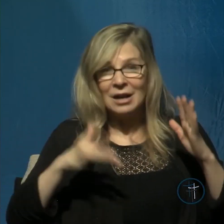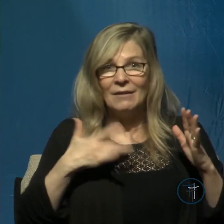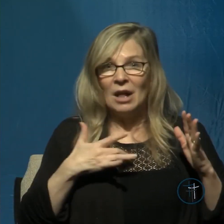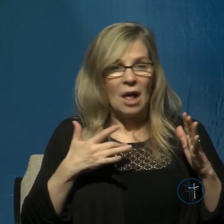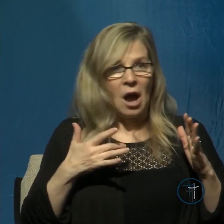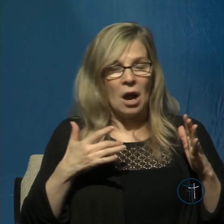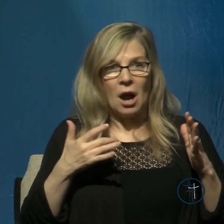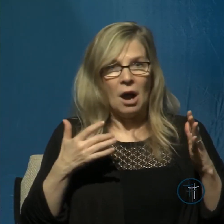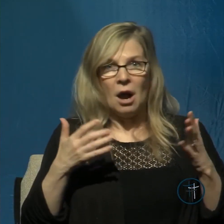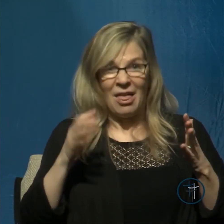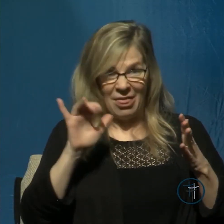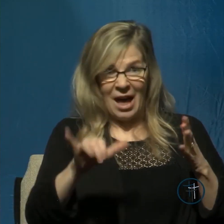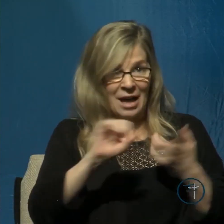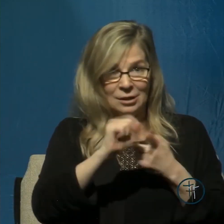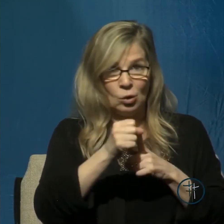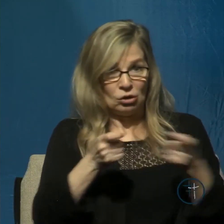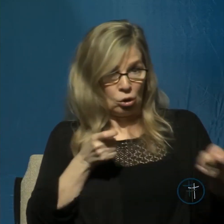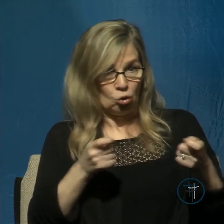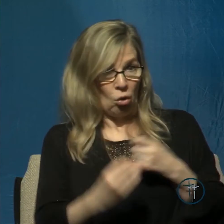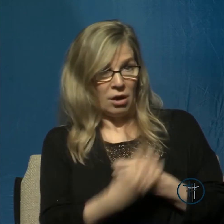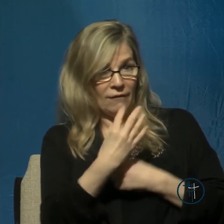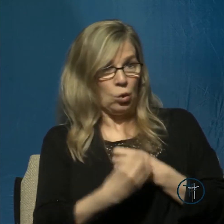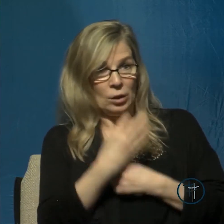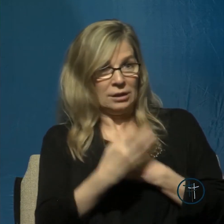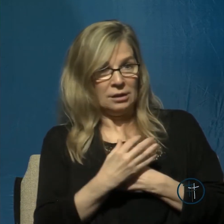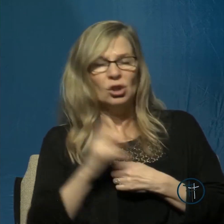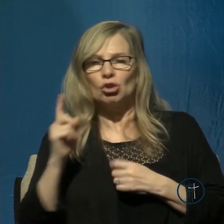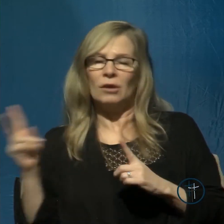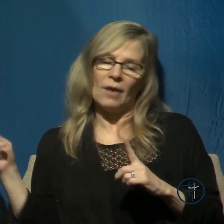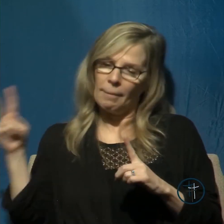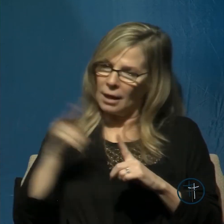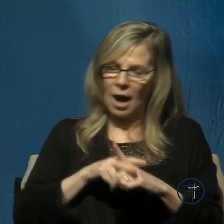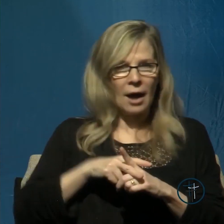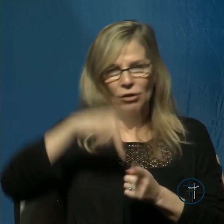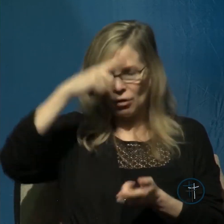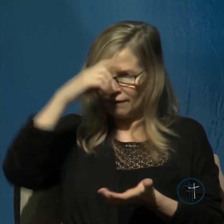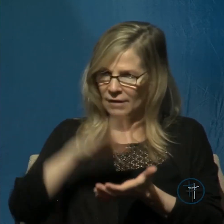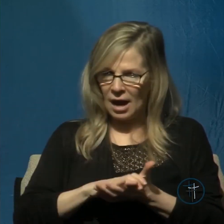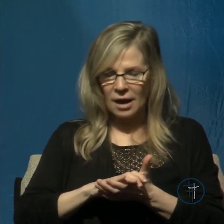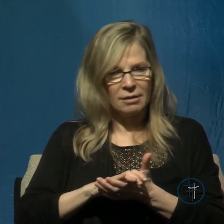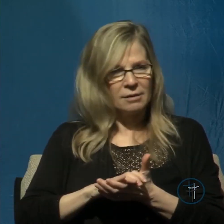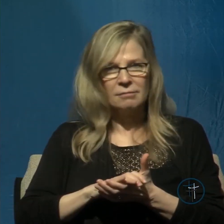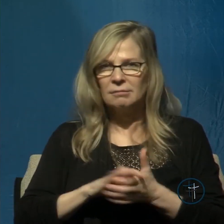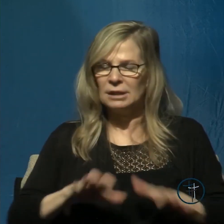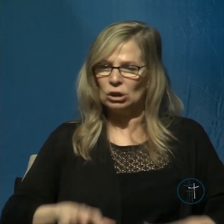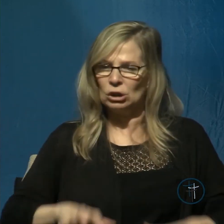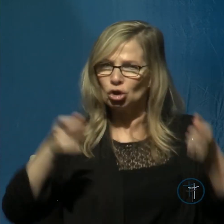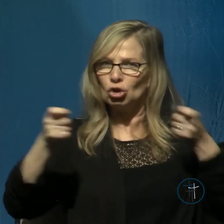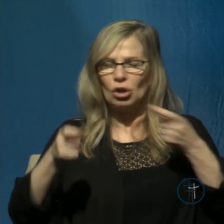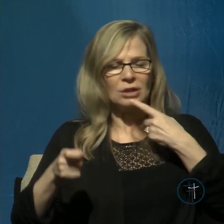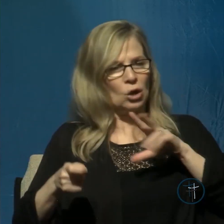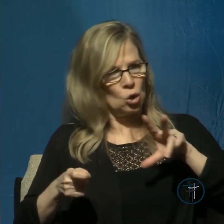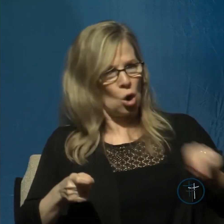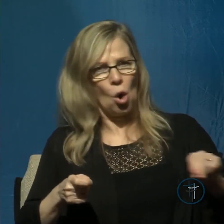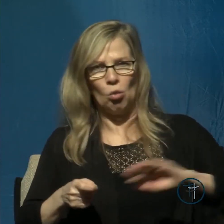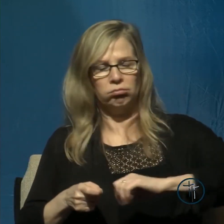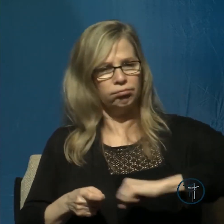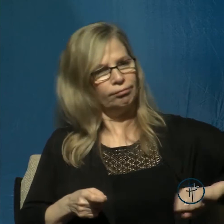controlled by that situation they should have applied their faith and taken charge of it and said no we're not going to panic they should have